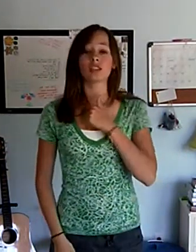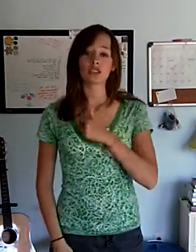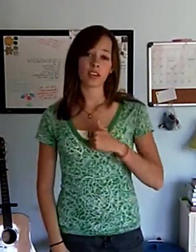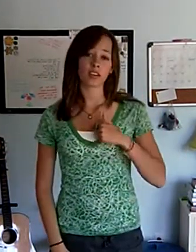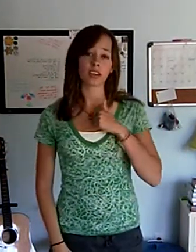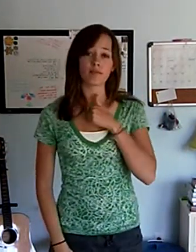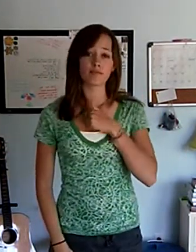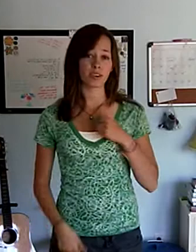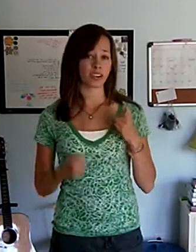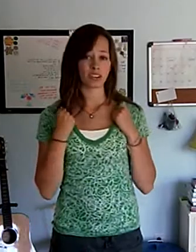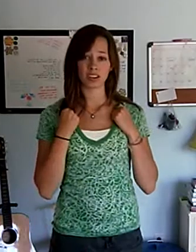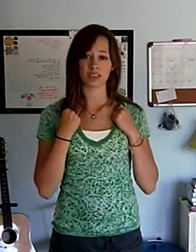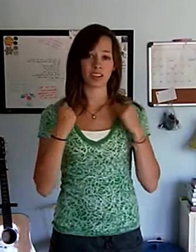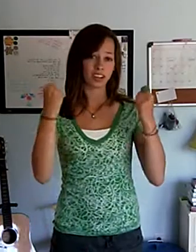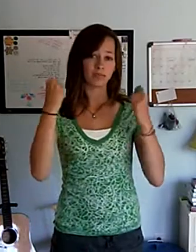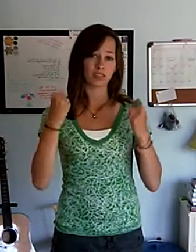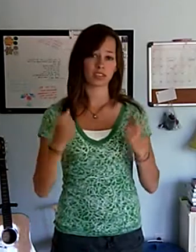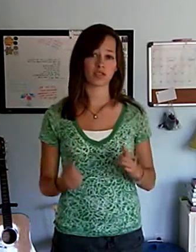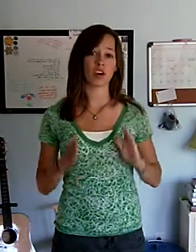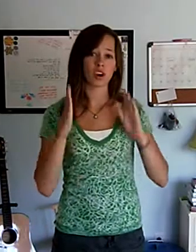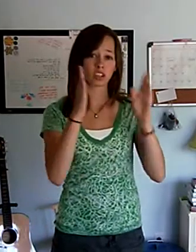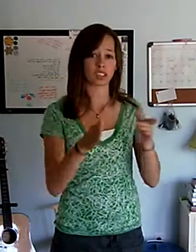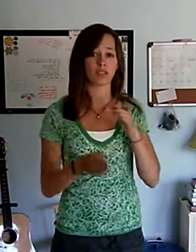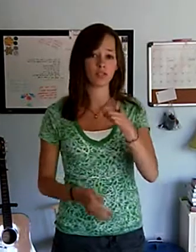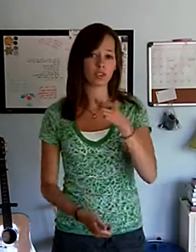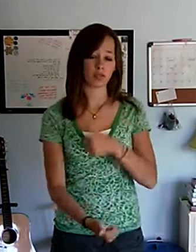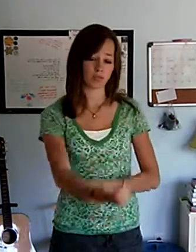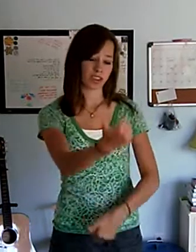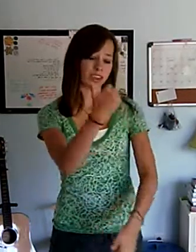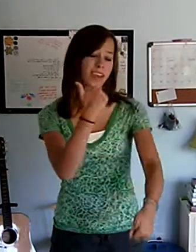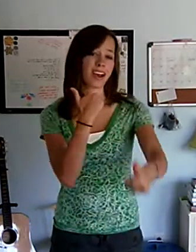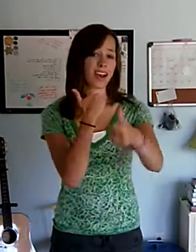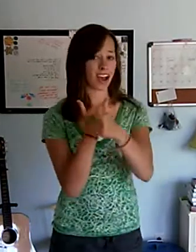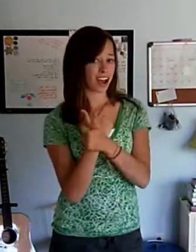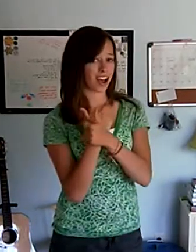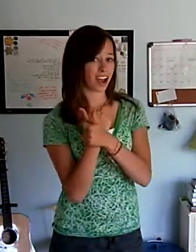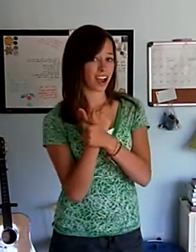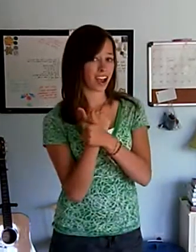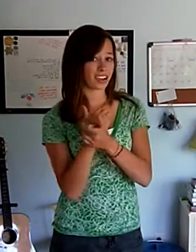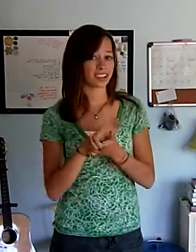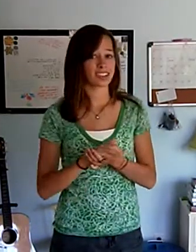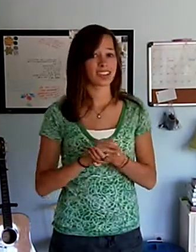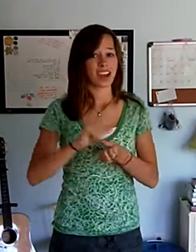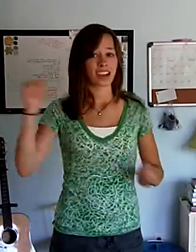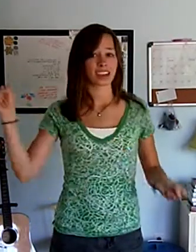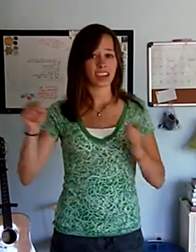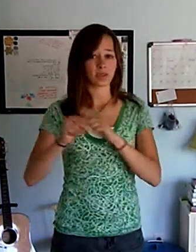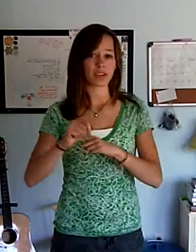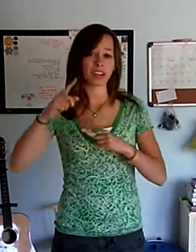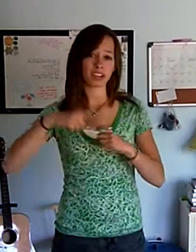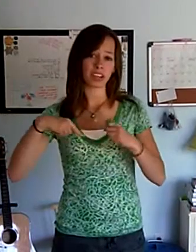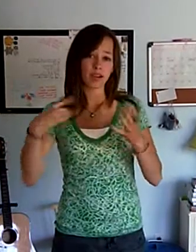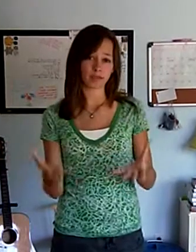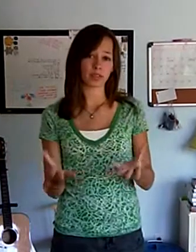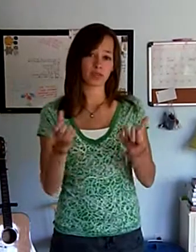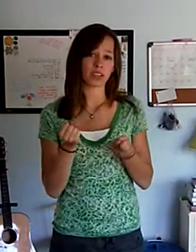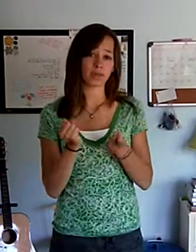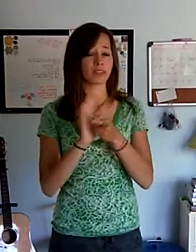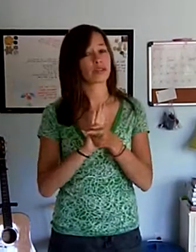Sorry, but I gotta be strong And leave you behind I can't waste time so beautiful